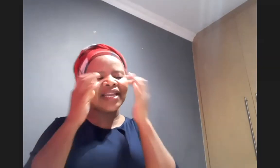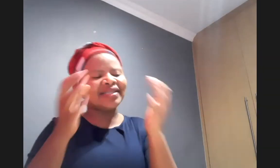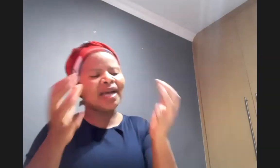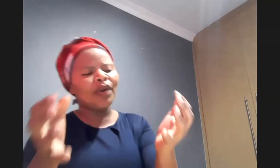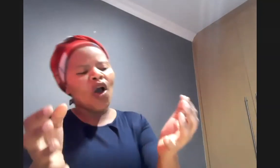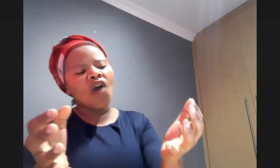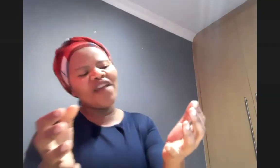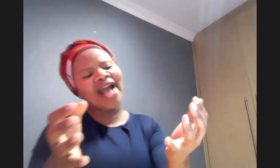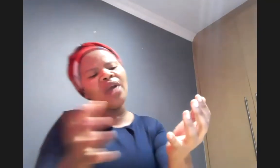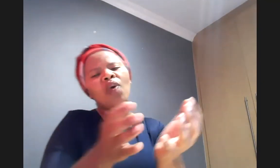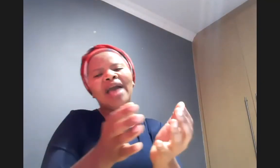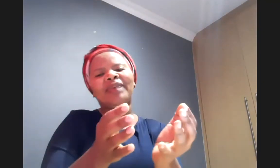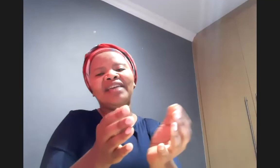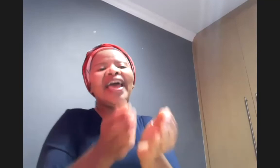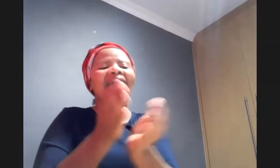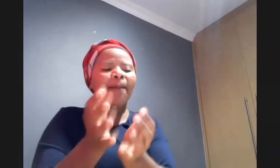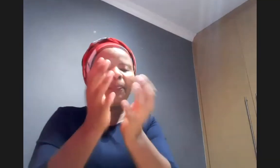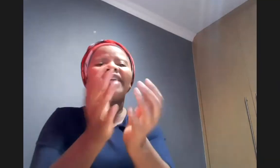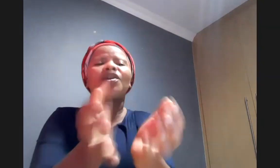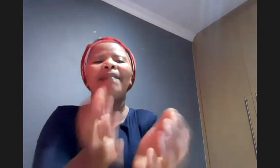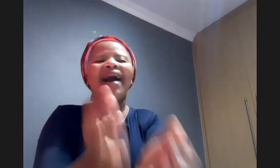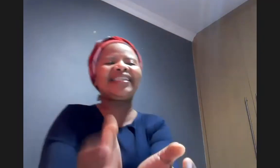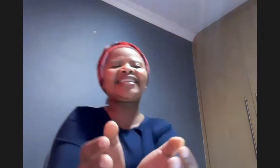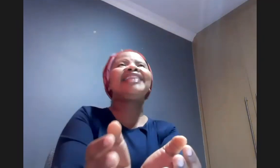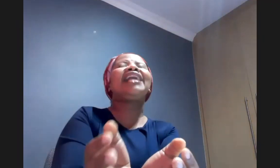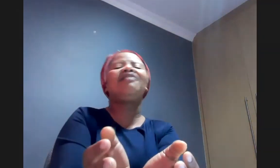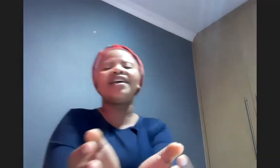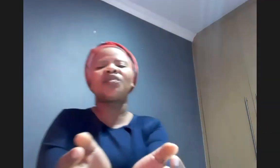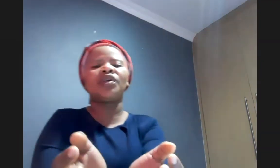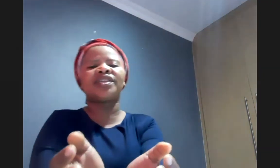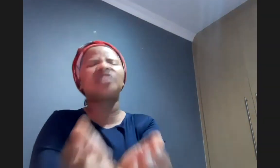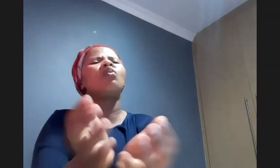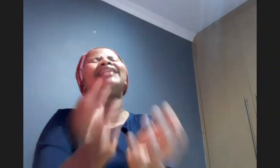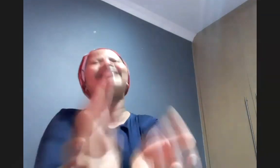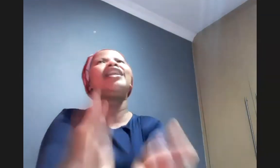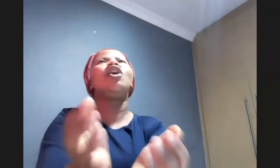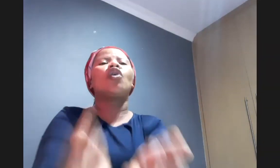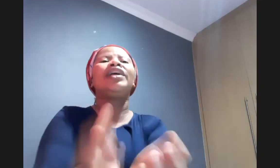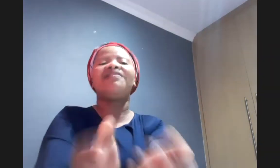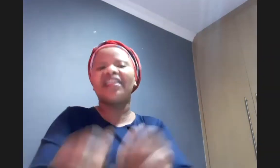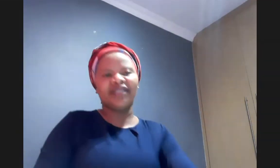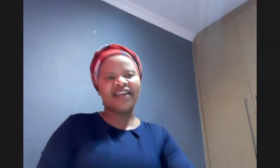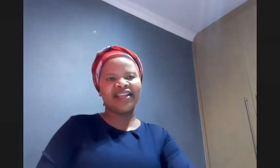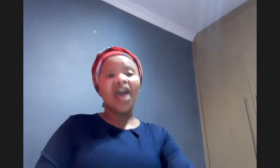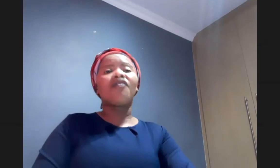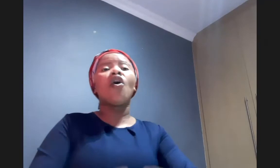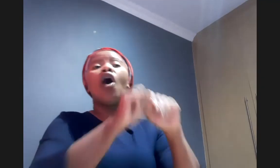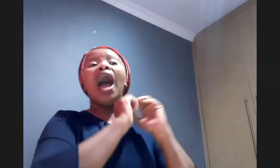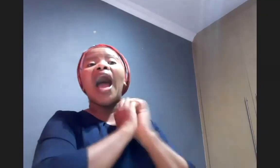example of a guy who i believe epitomized that verse which says well done good and faithful seven for um